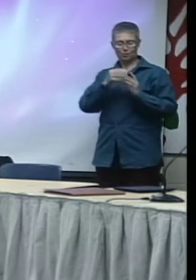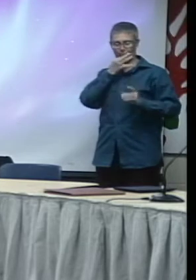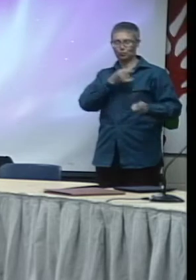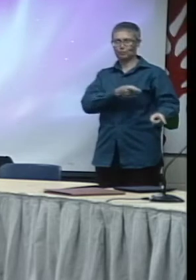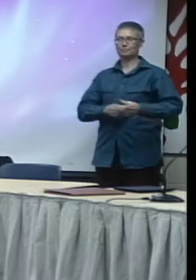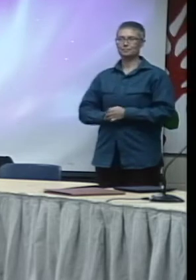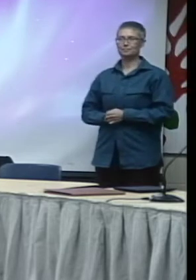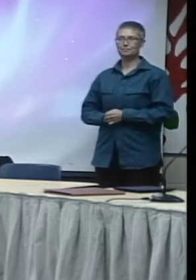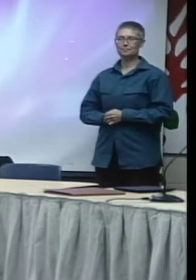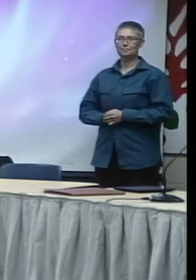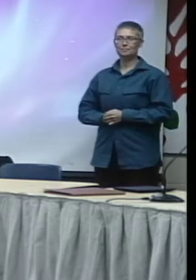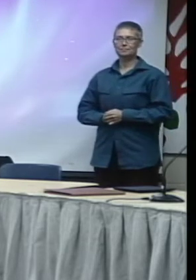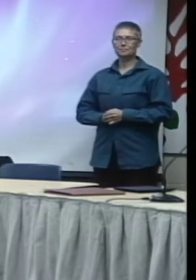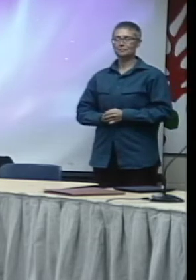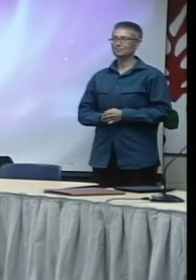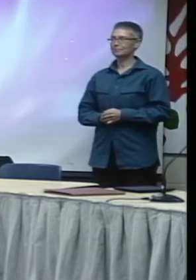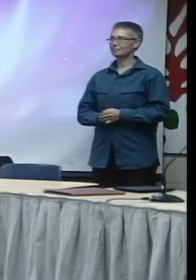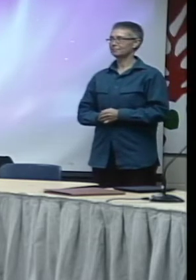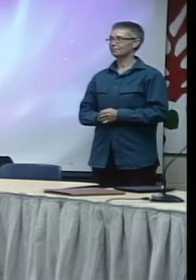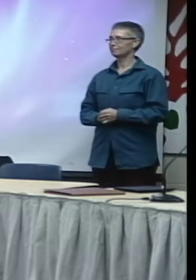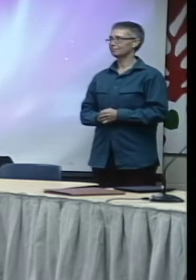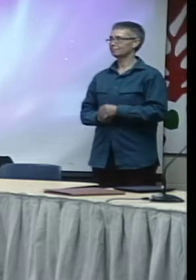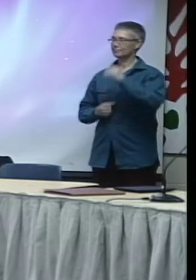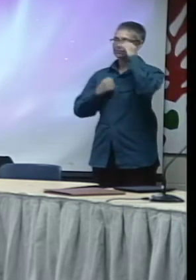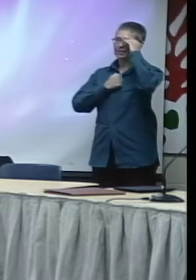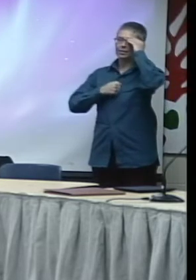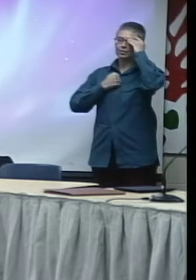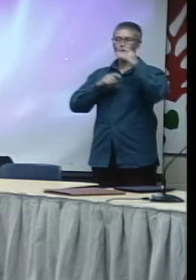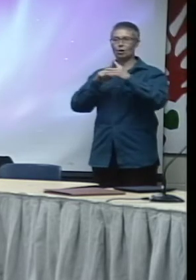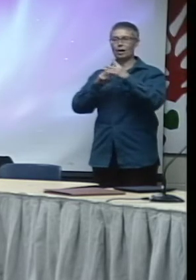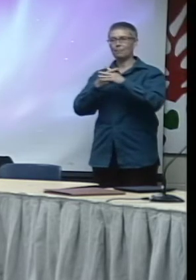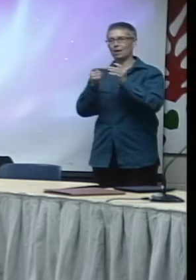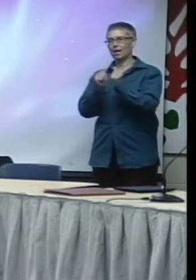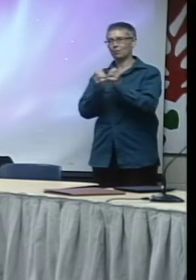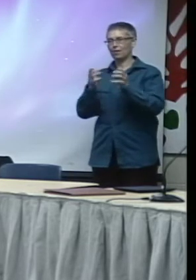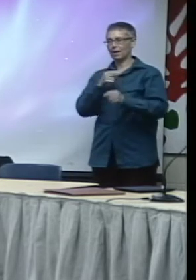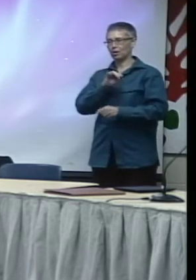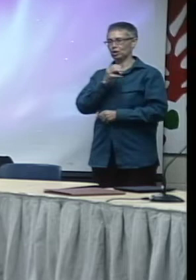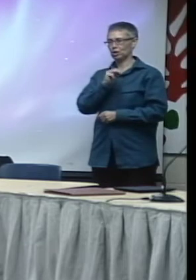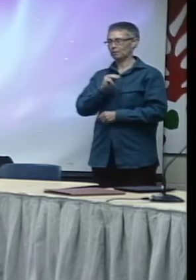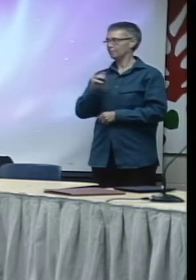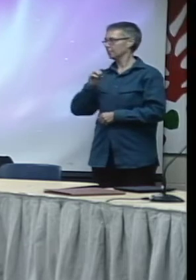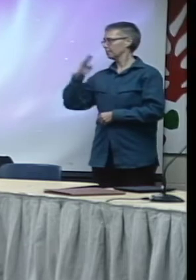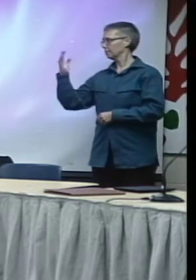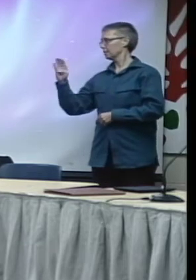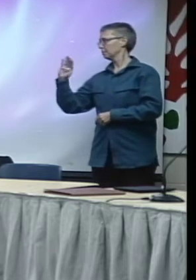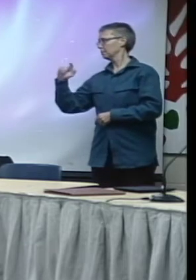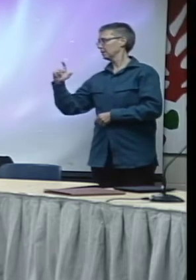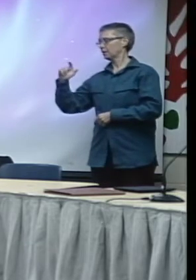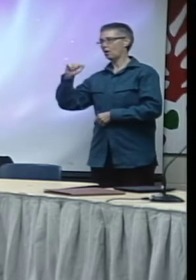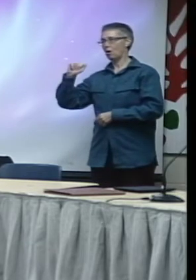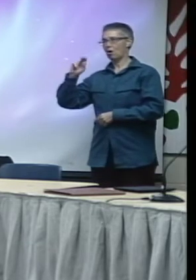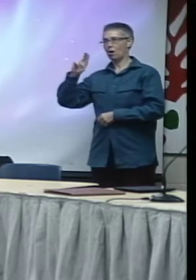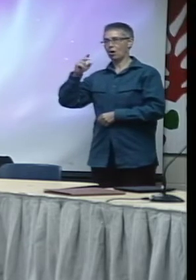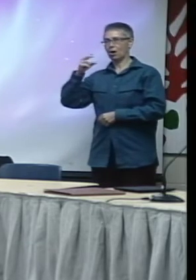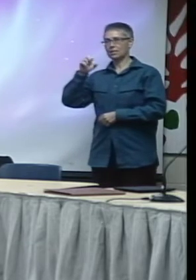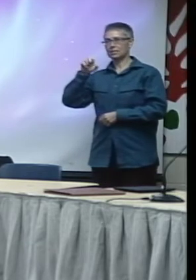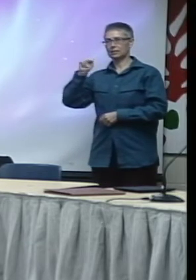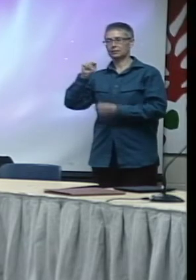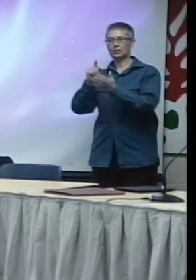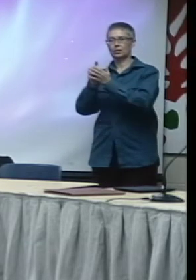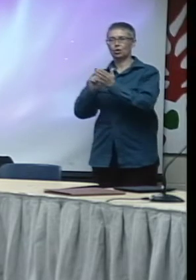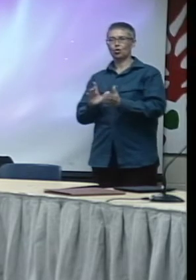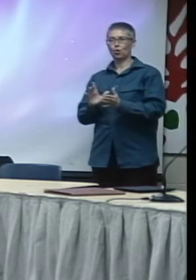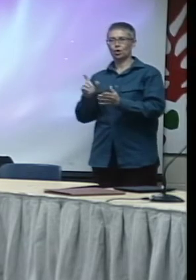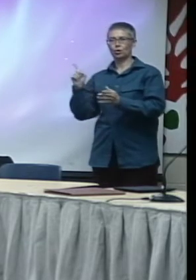moment. Sorry for starting without him. And to my right I have Bill August who is the City's legal counsel specializing in